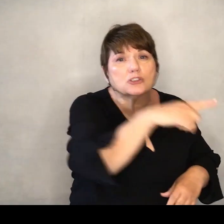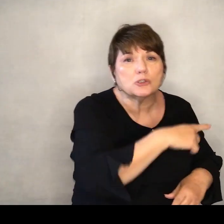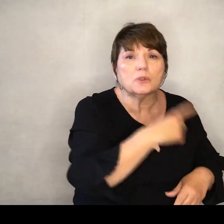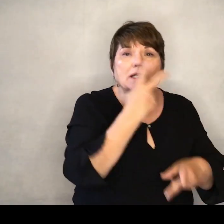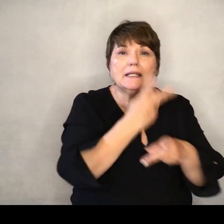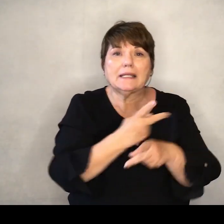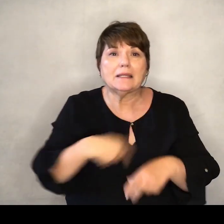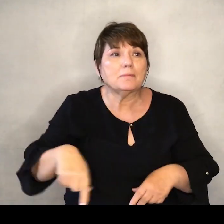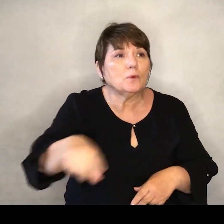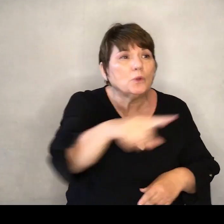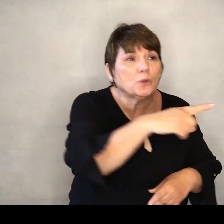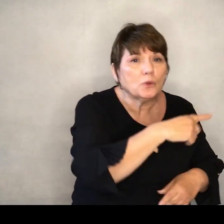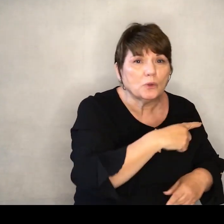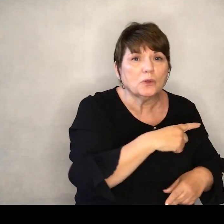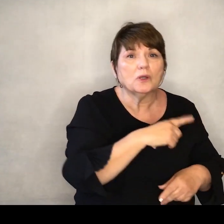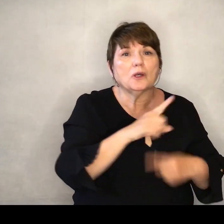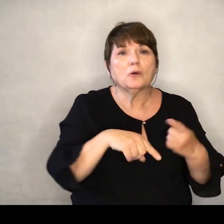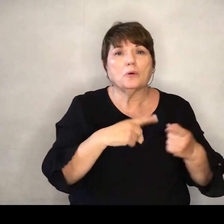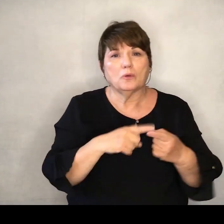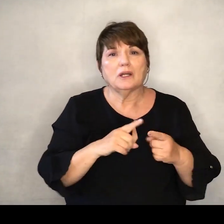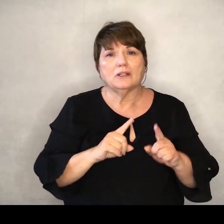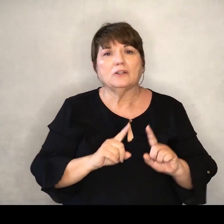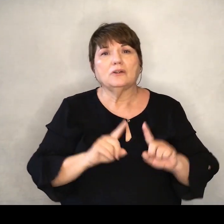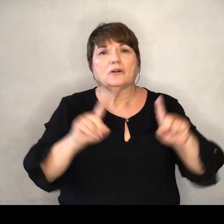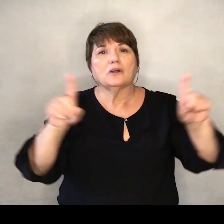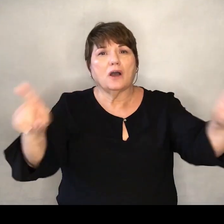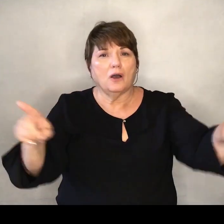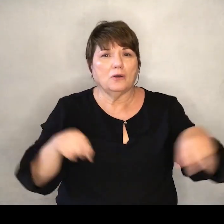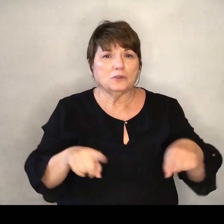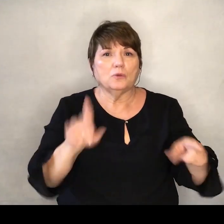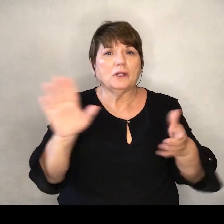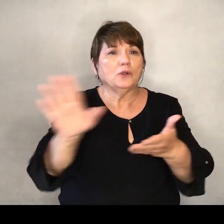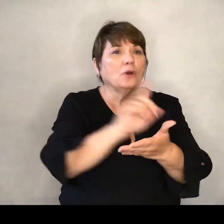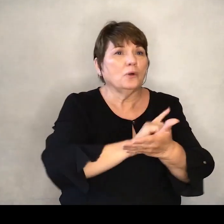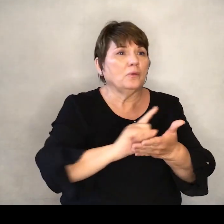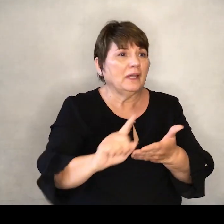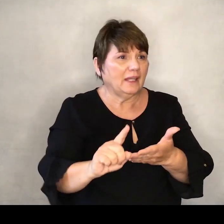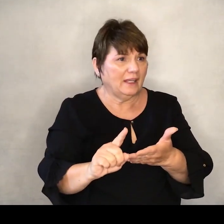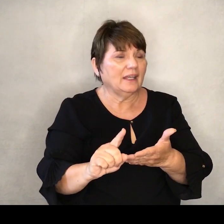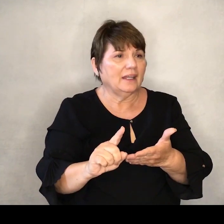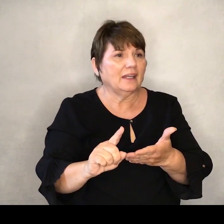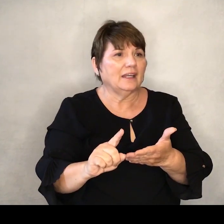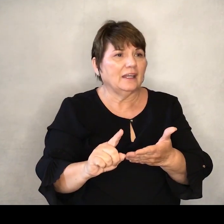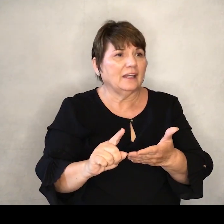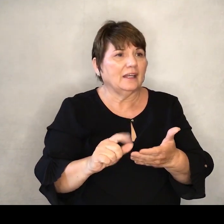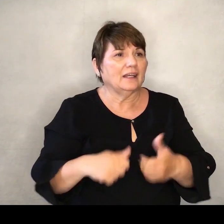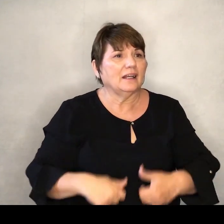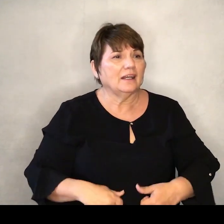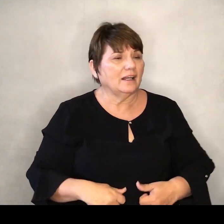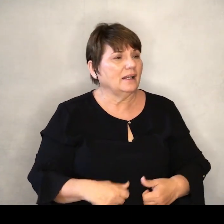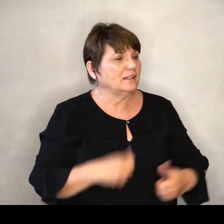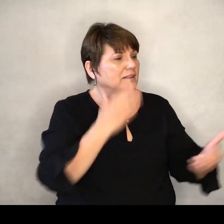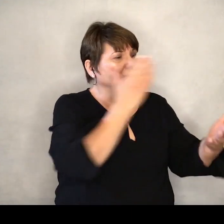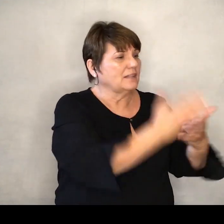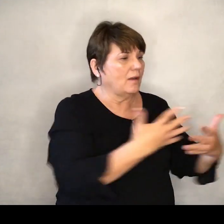as you go through the rest of this week. Giving up your fears to him.